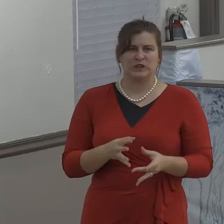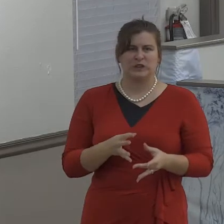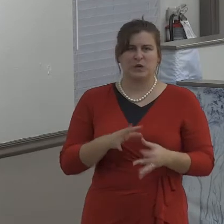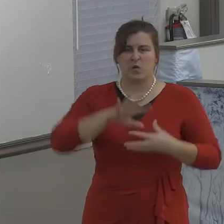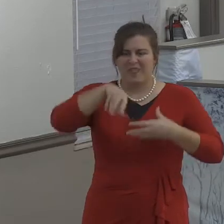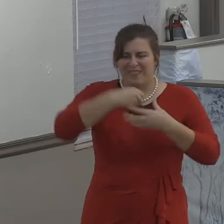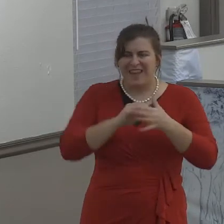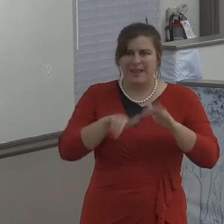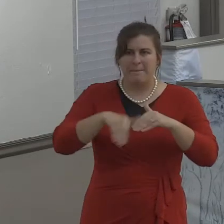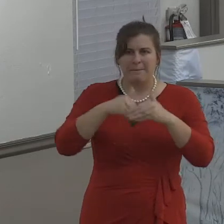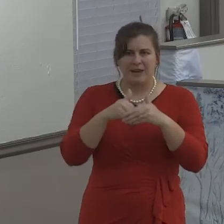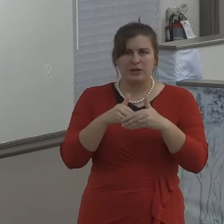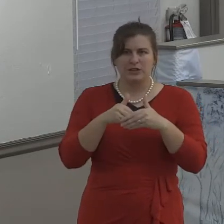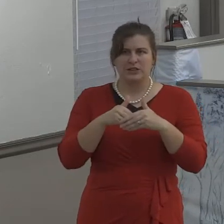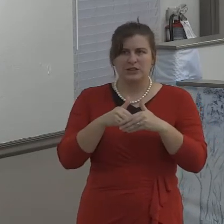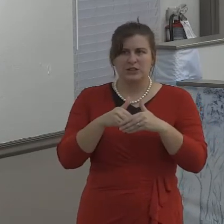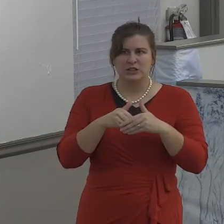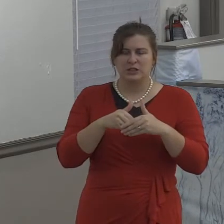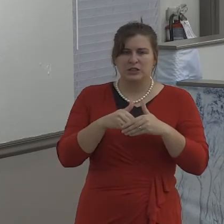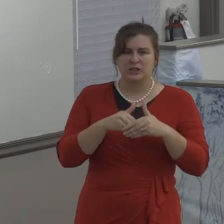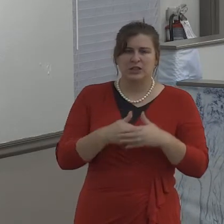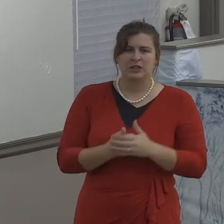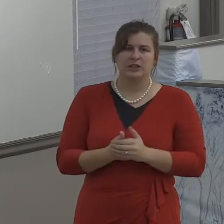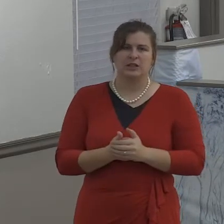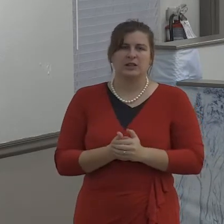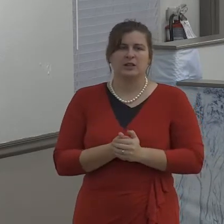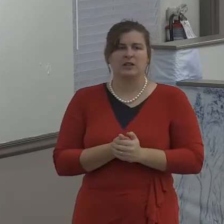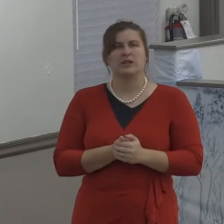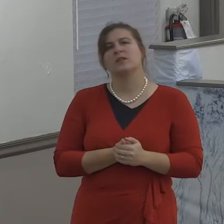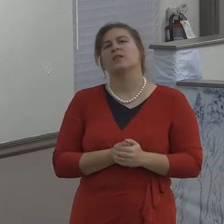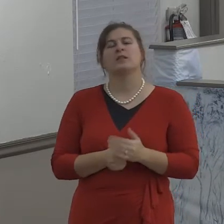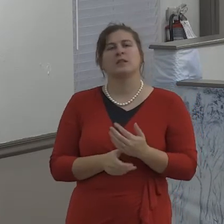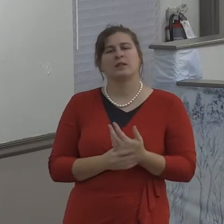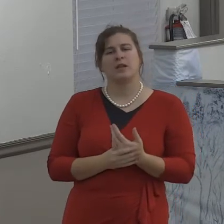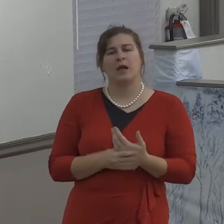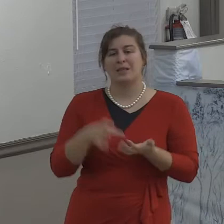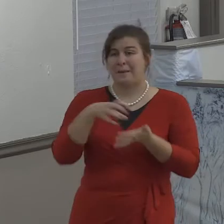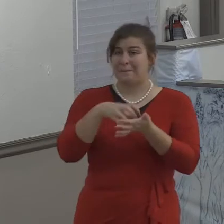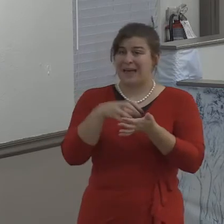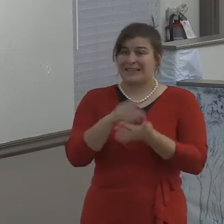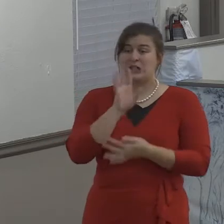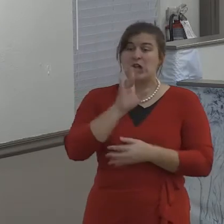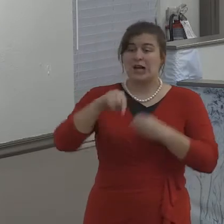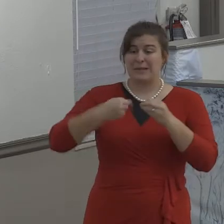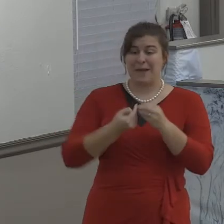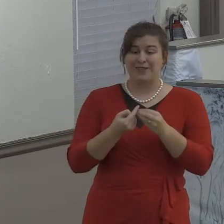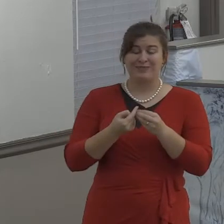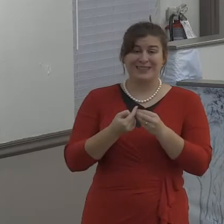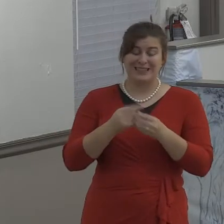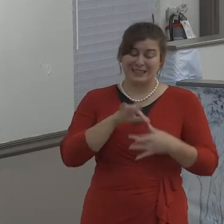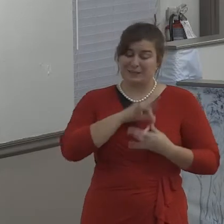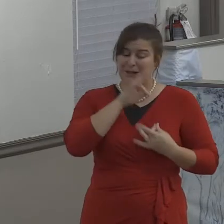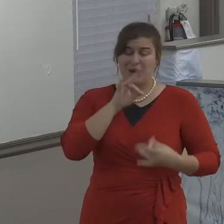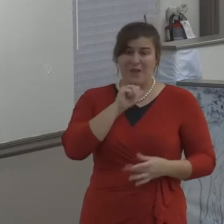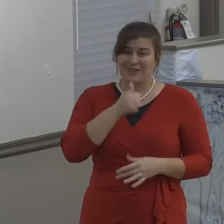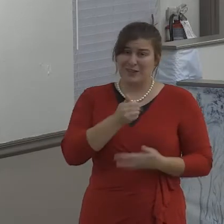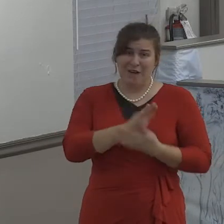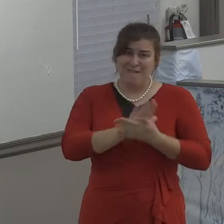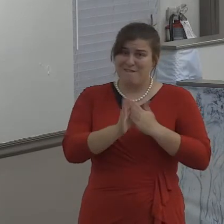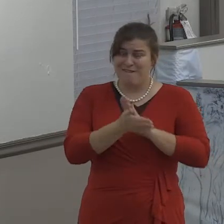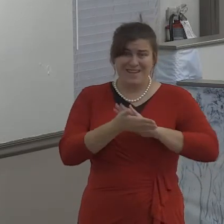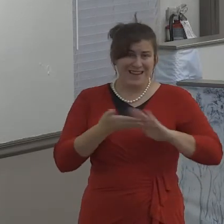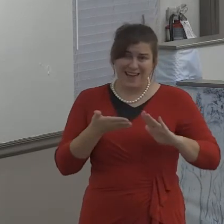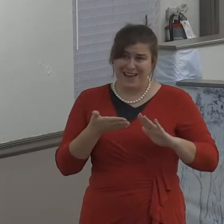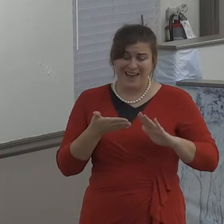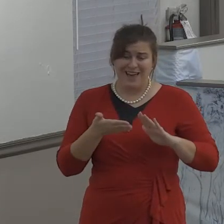That if we don't follow what the Lord has laid out for us, for our relationships, and concerning our behavior.